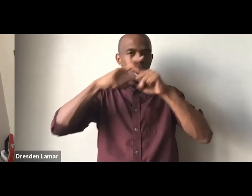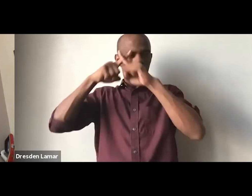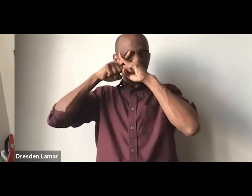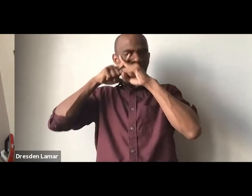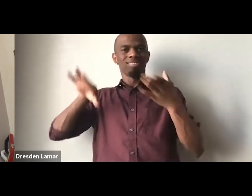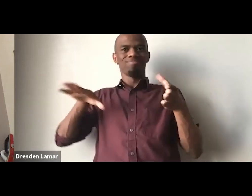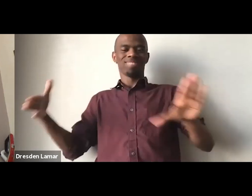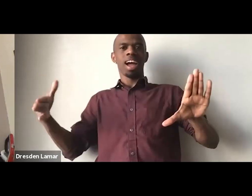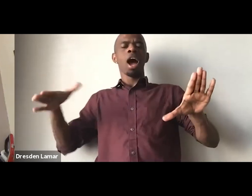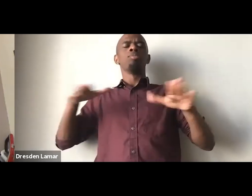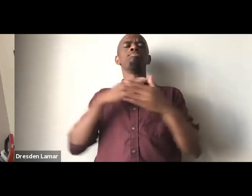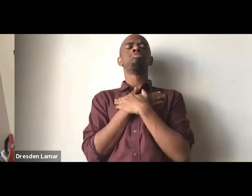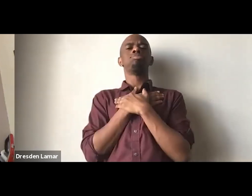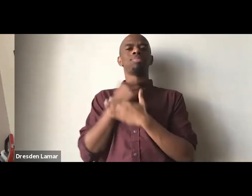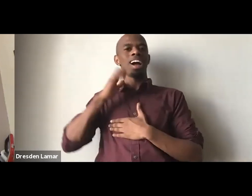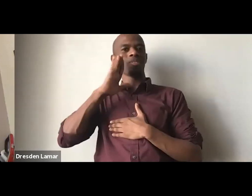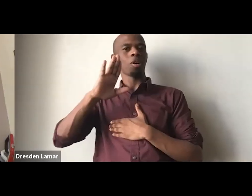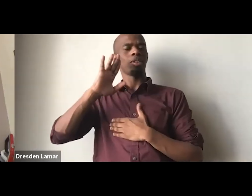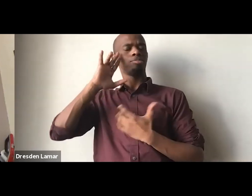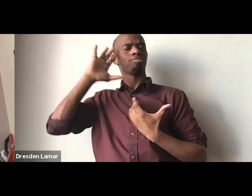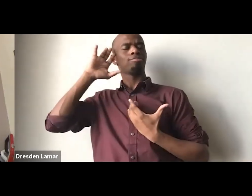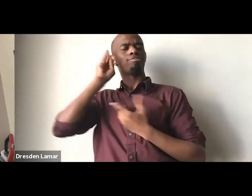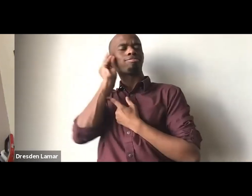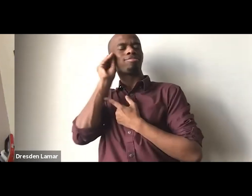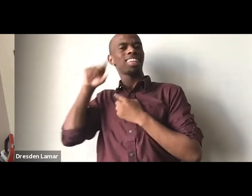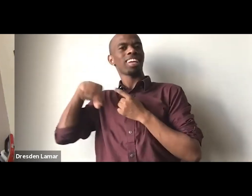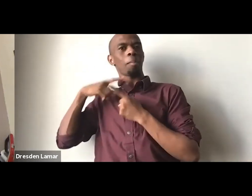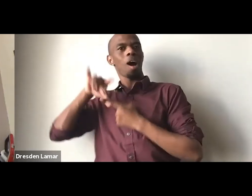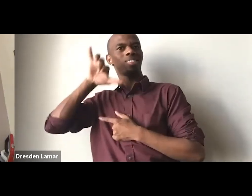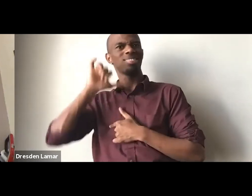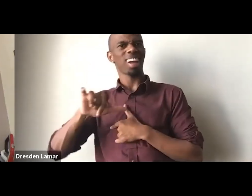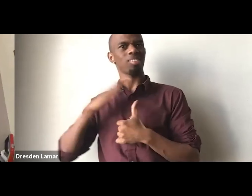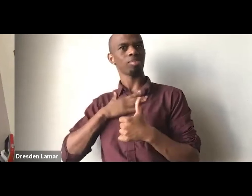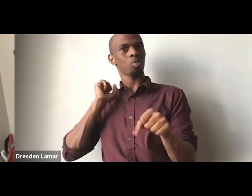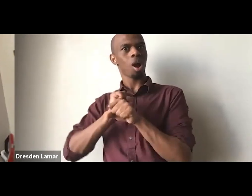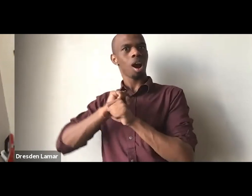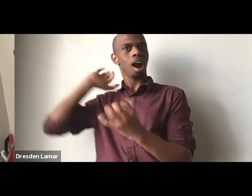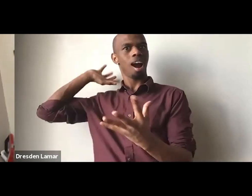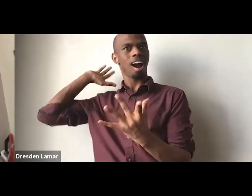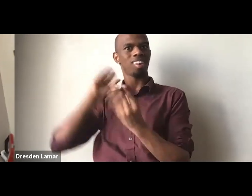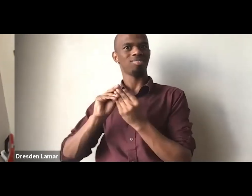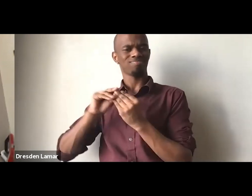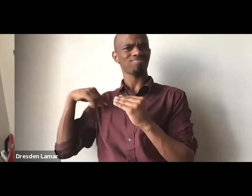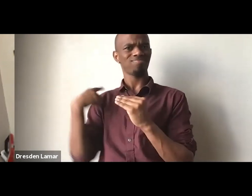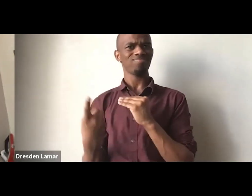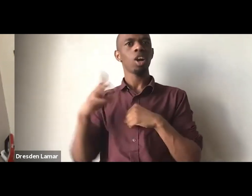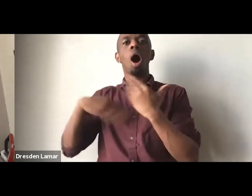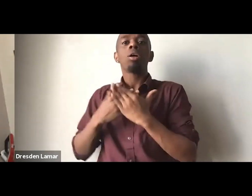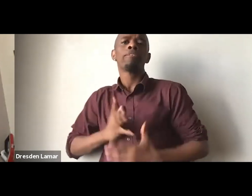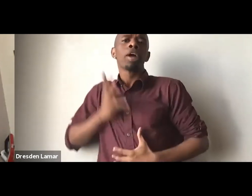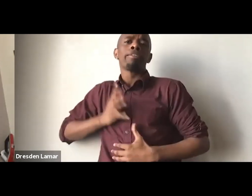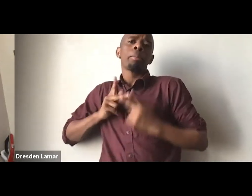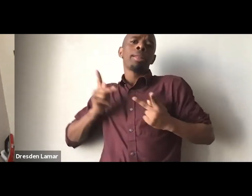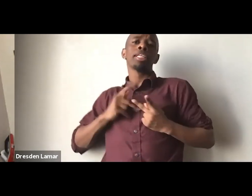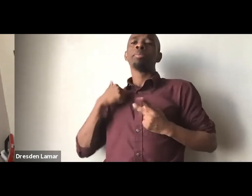fancy places and the whatever, you know, all that stuff is fun, but the